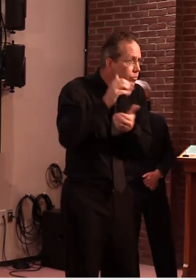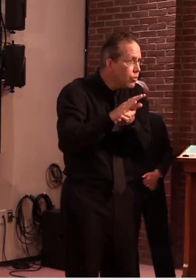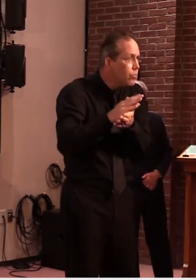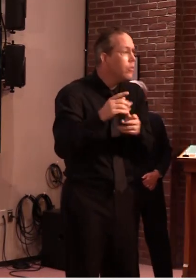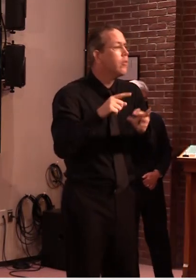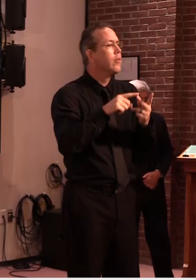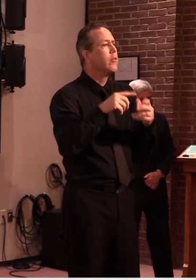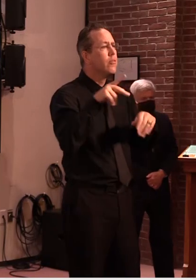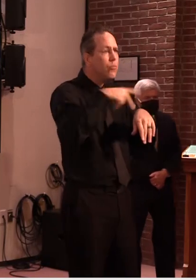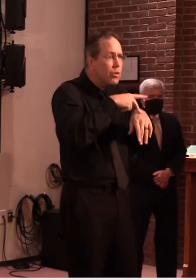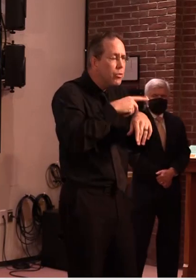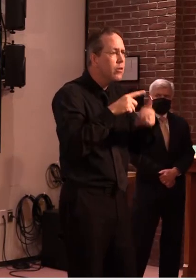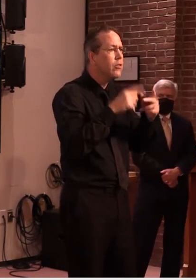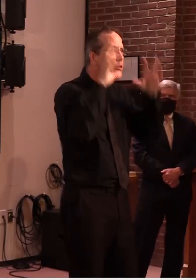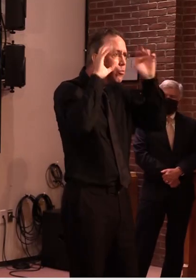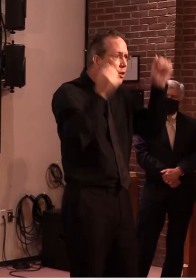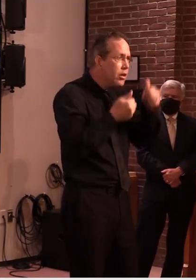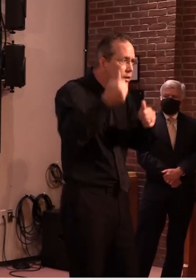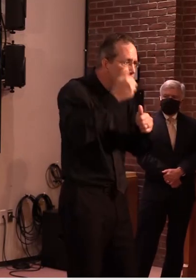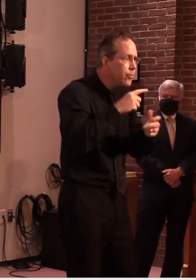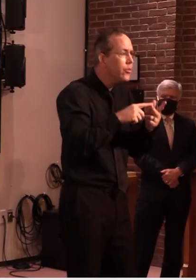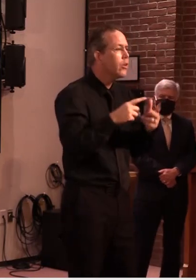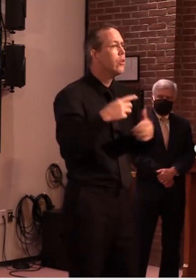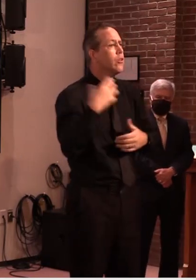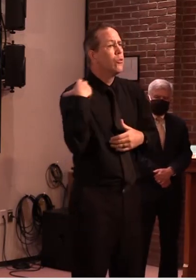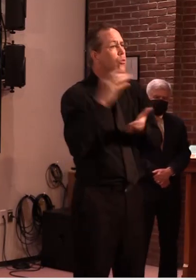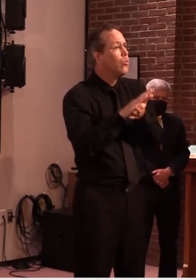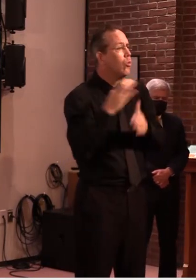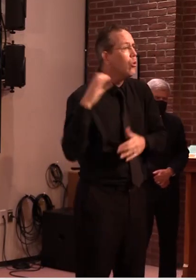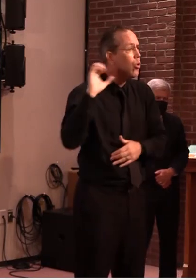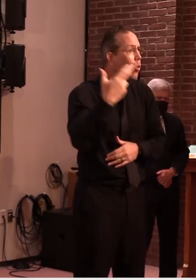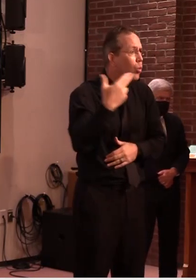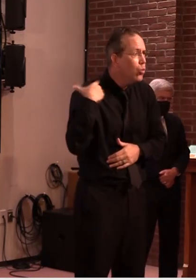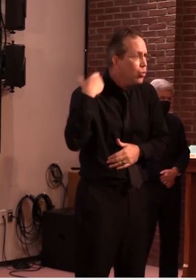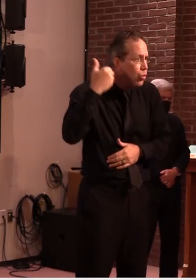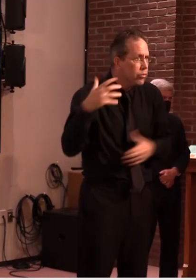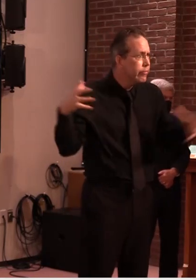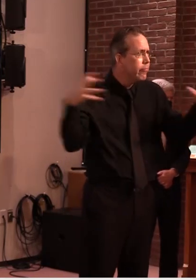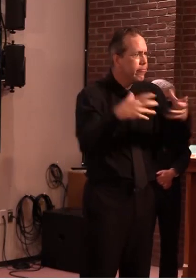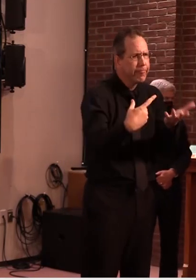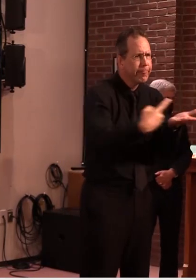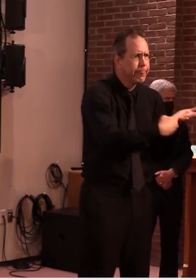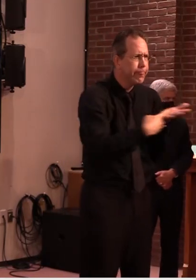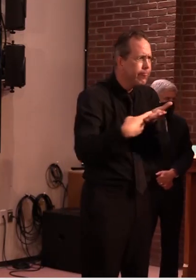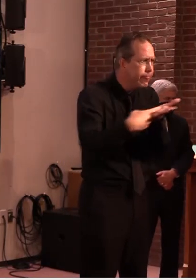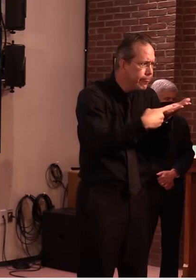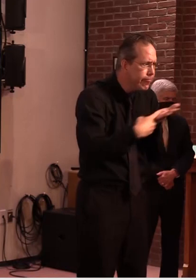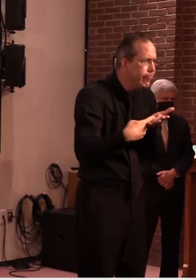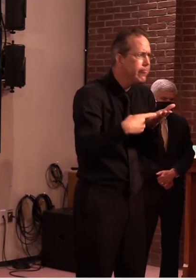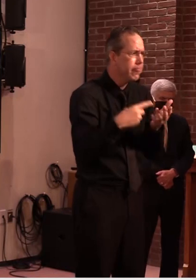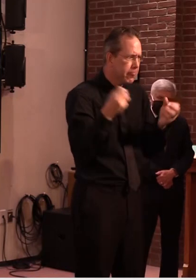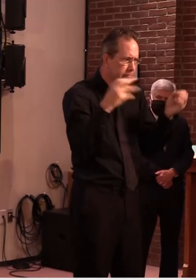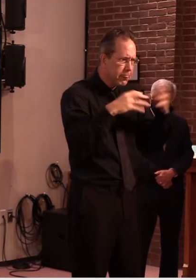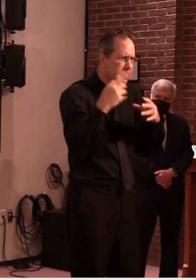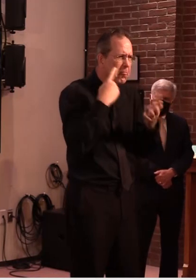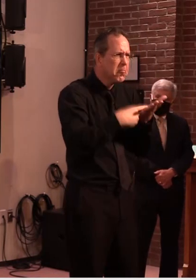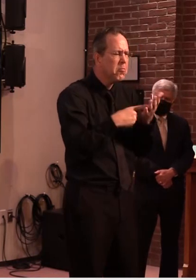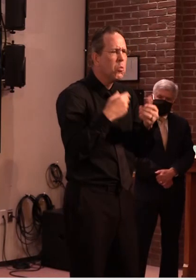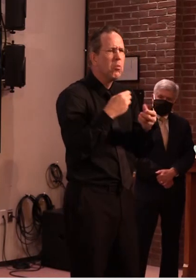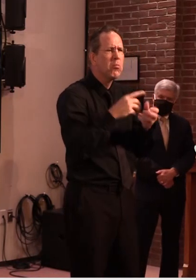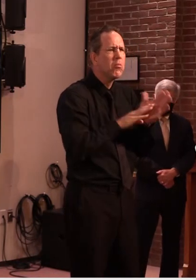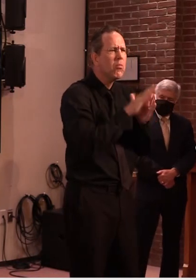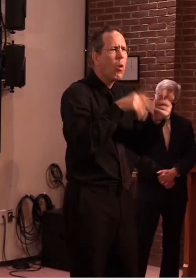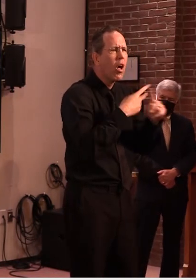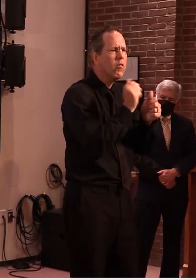that will allow all fall sports to move forward in some fashion this includes cross-country